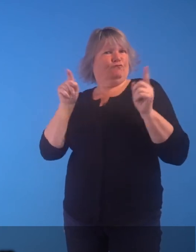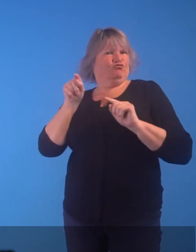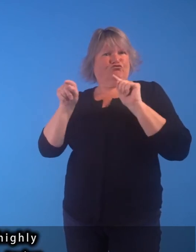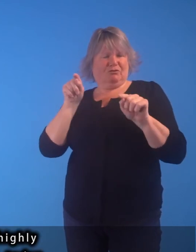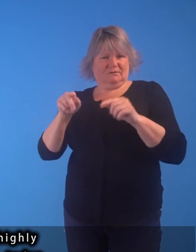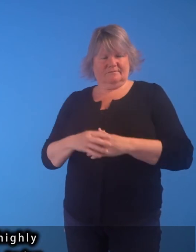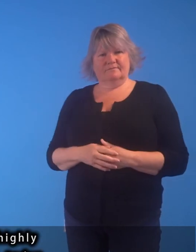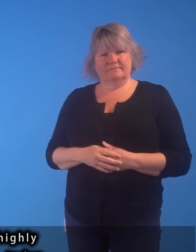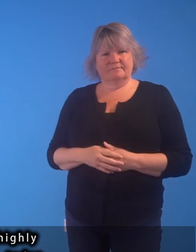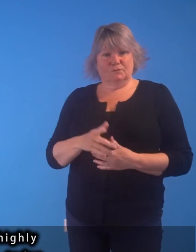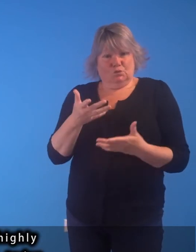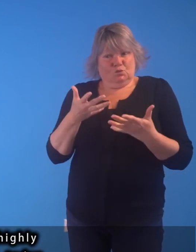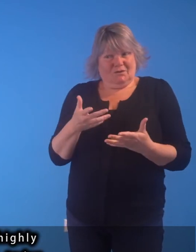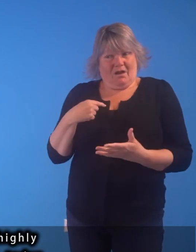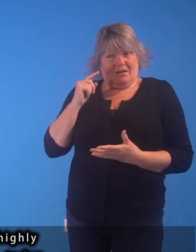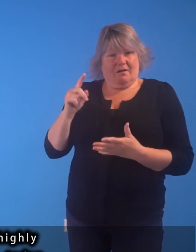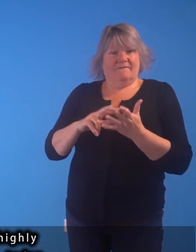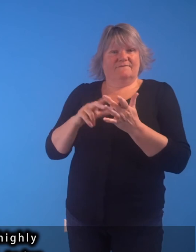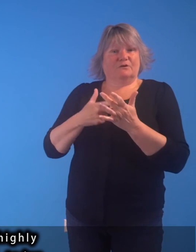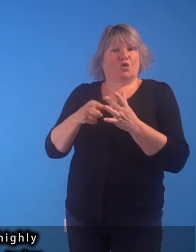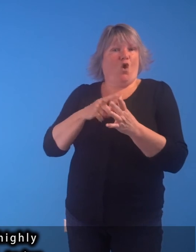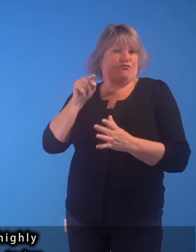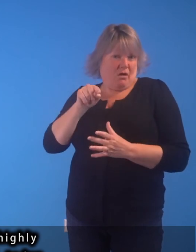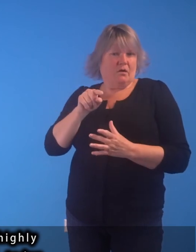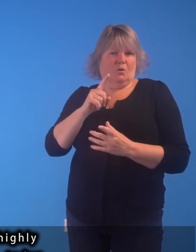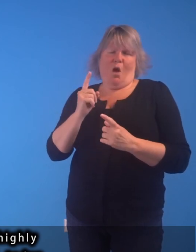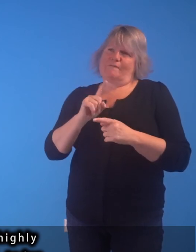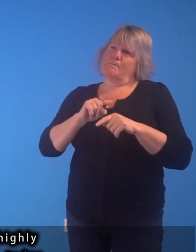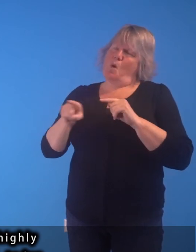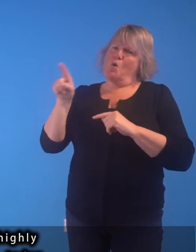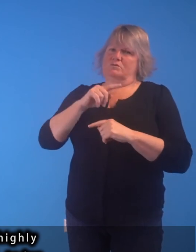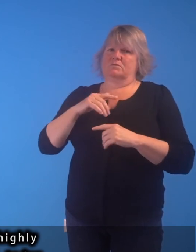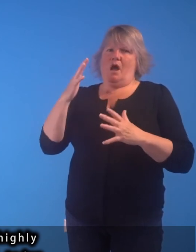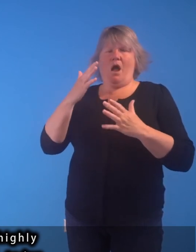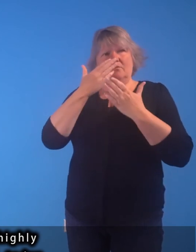Victoria Crowe is one of the most highly respected artists working in Scotland today.